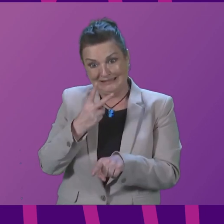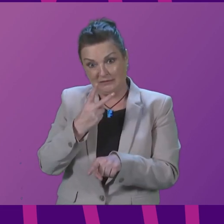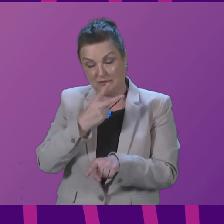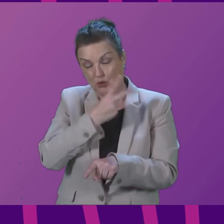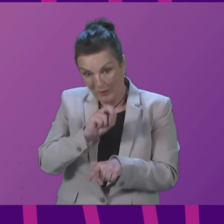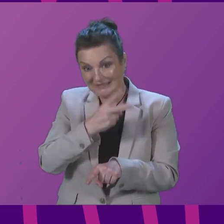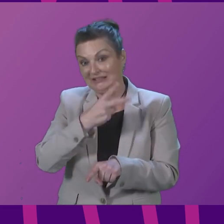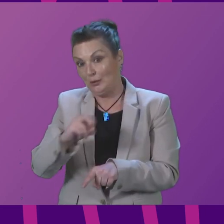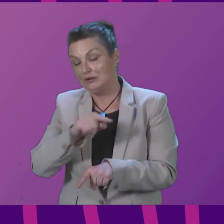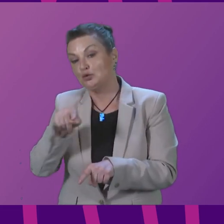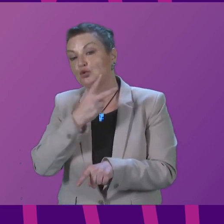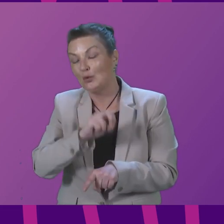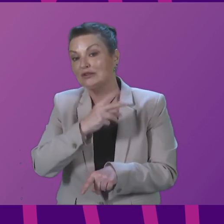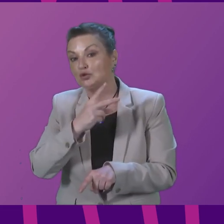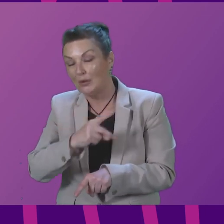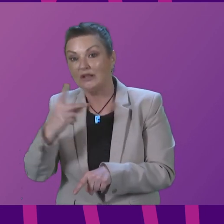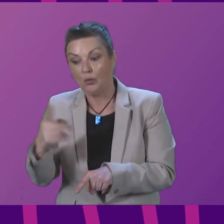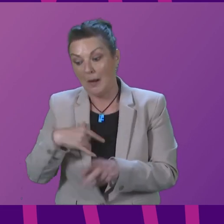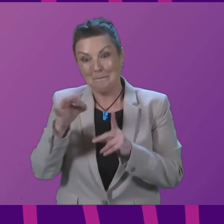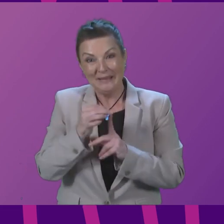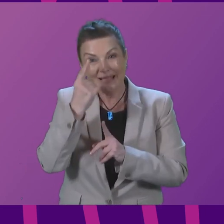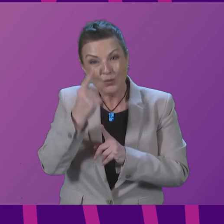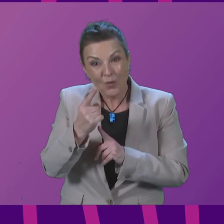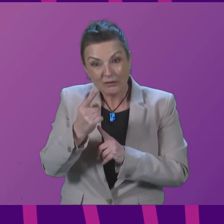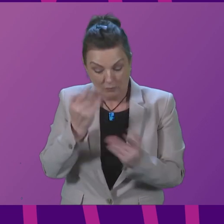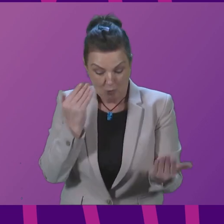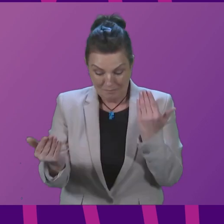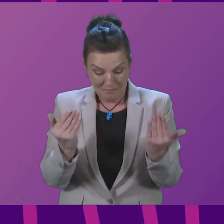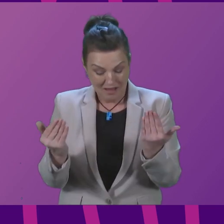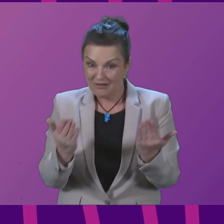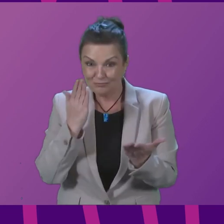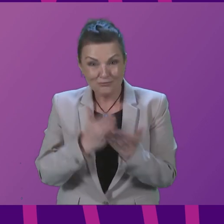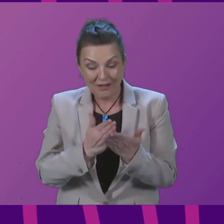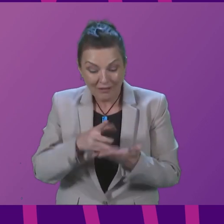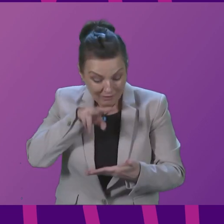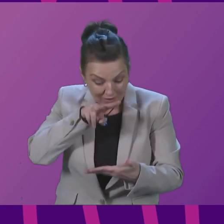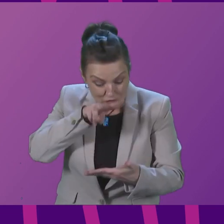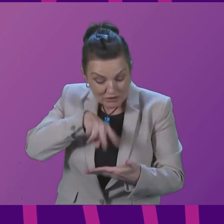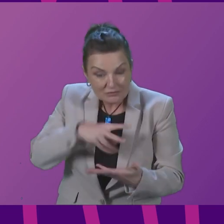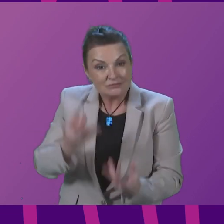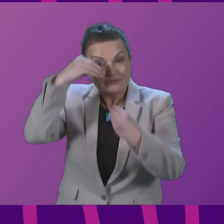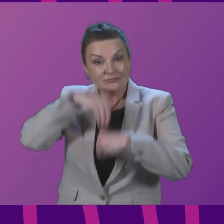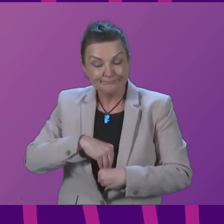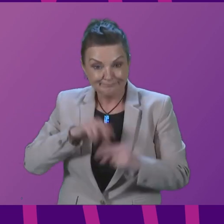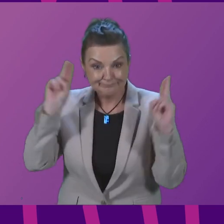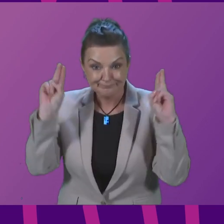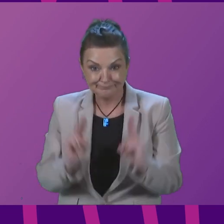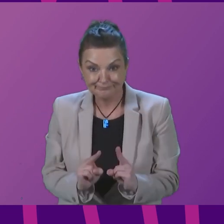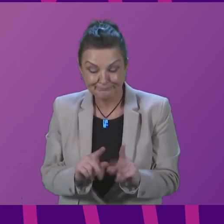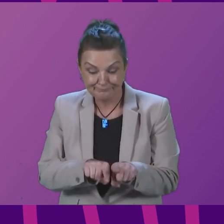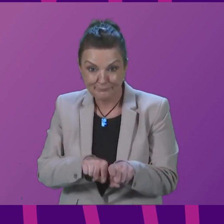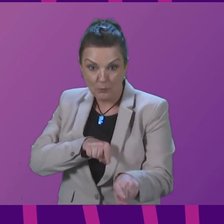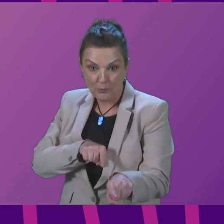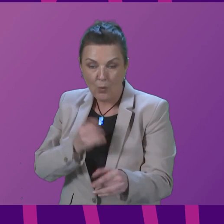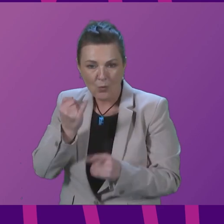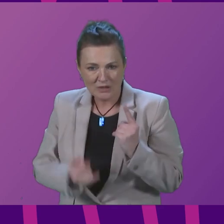levels in P1 to P7 literacy actually declined. Why has there been no formal parliamentary update on this strategy and why are primary school literacy